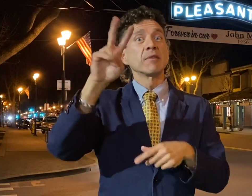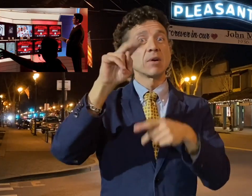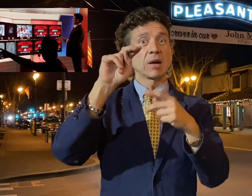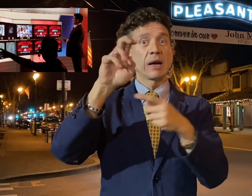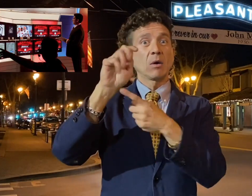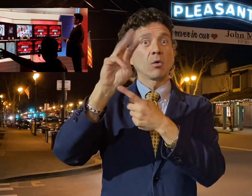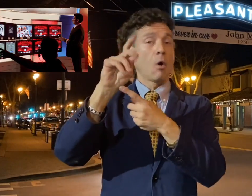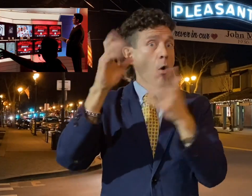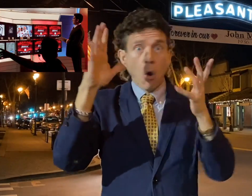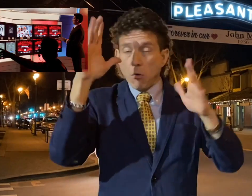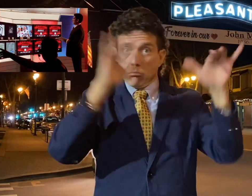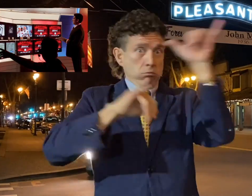major networks.